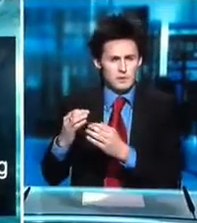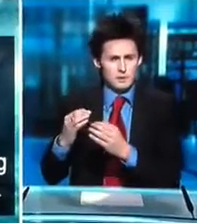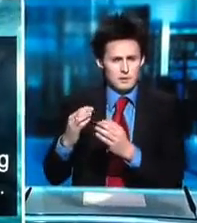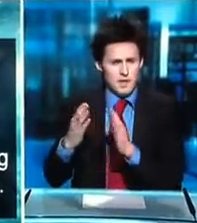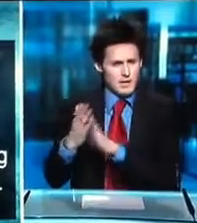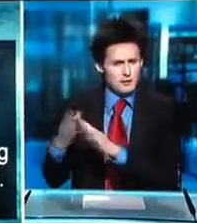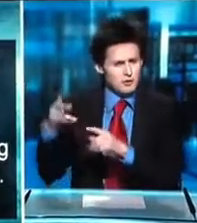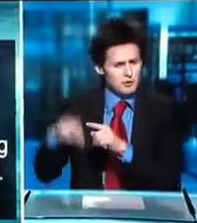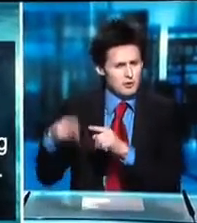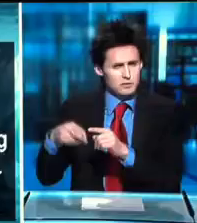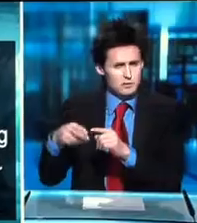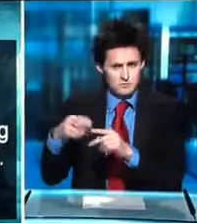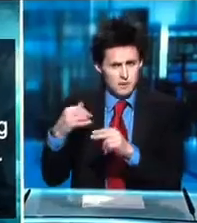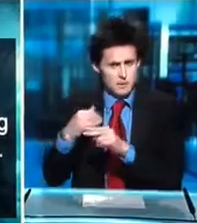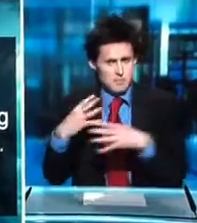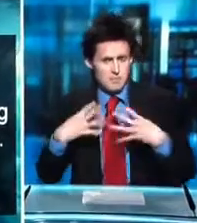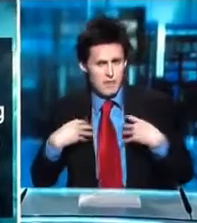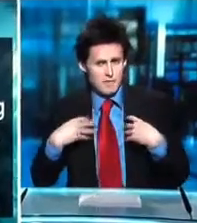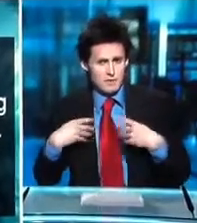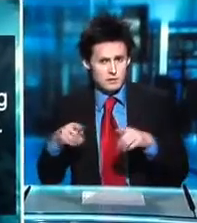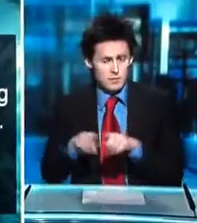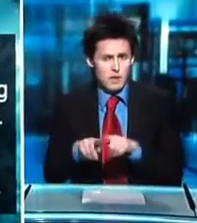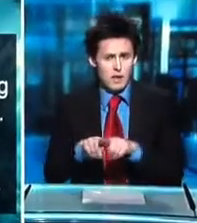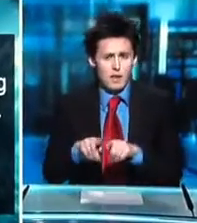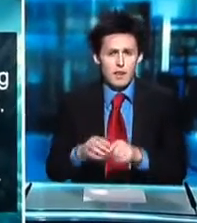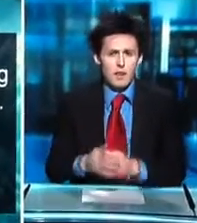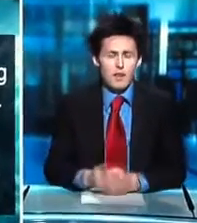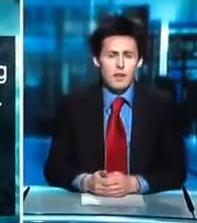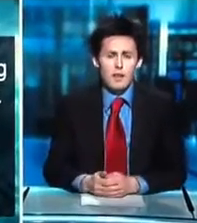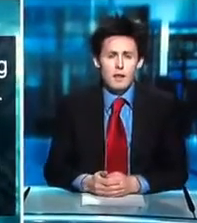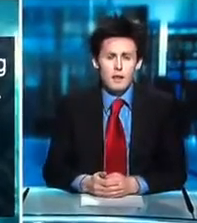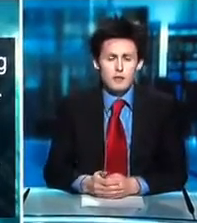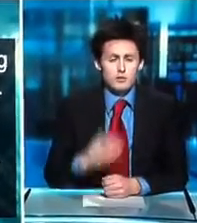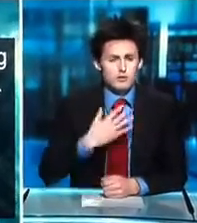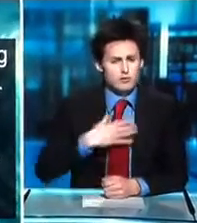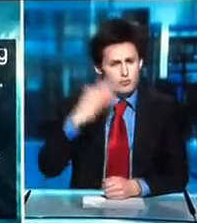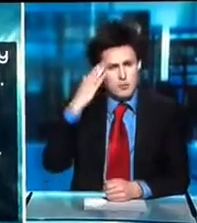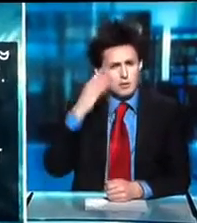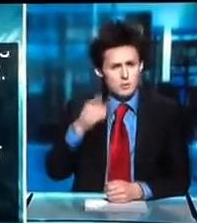A rally against the Cots has also been taking place in Belfast.